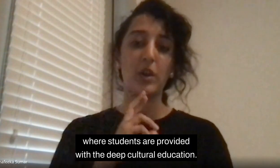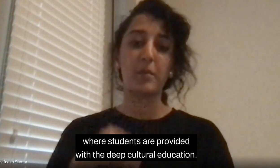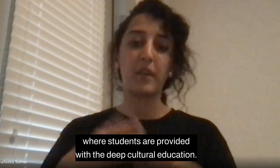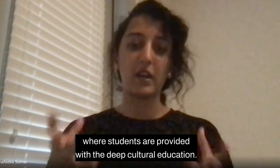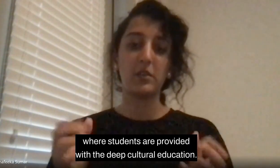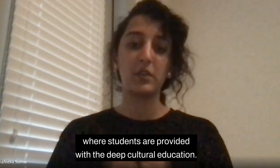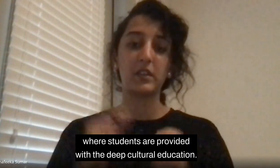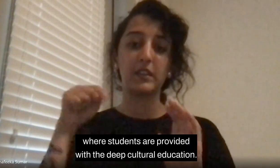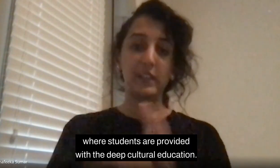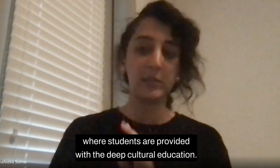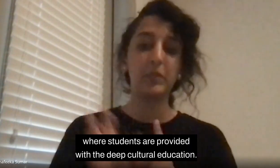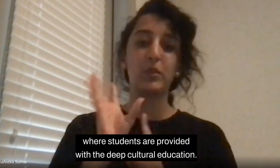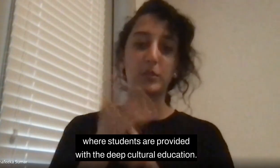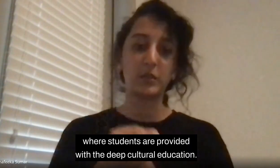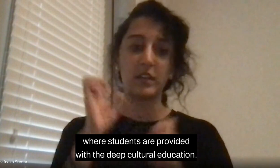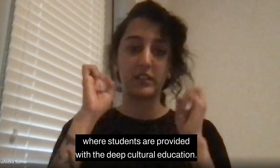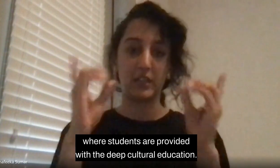provide with a deep closer education?